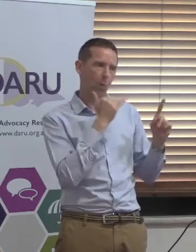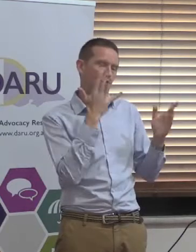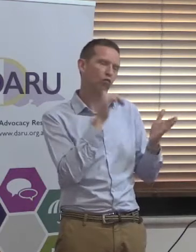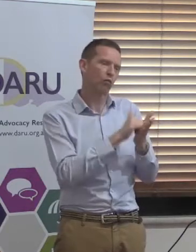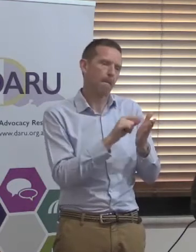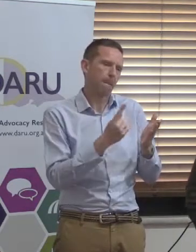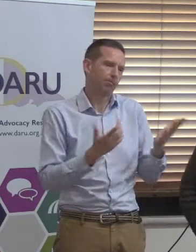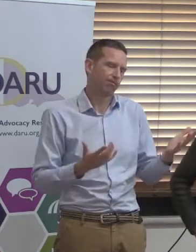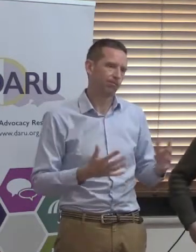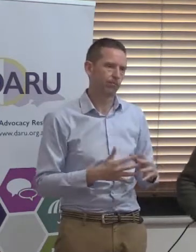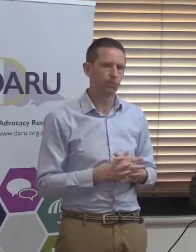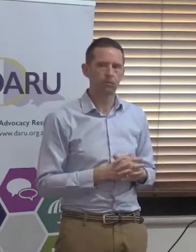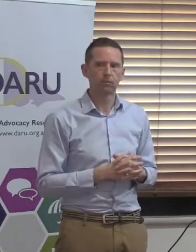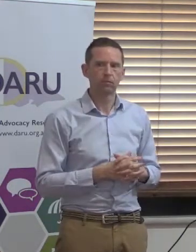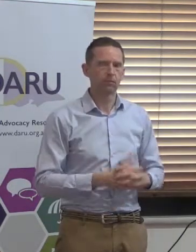is.